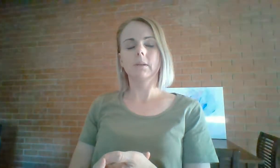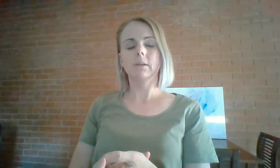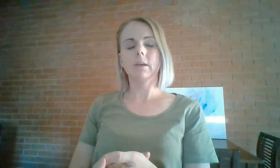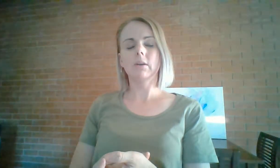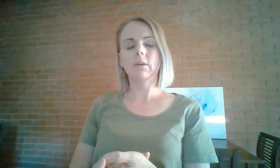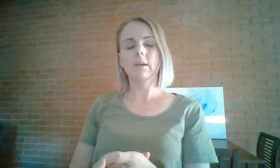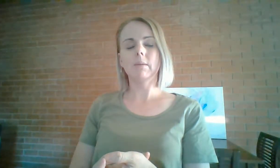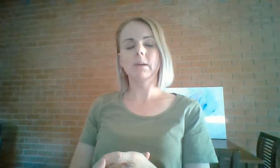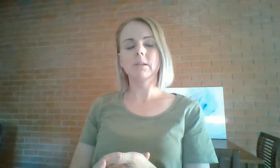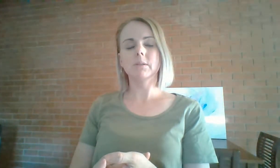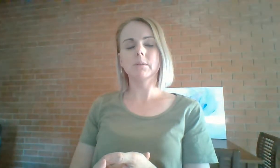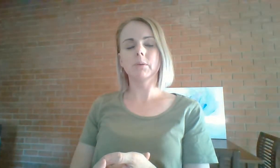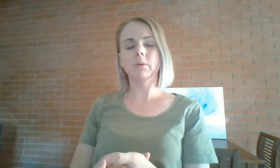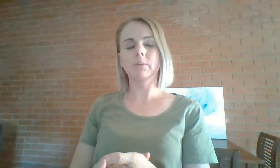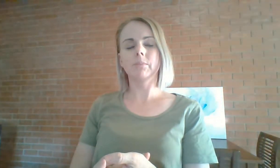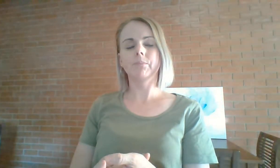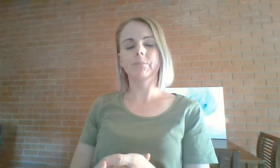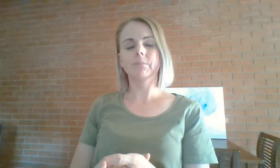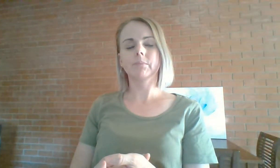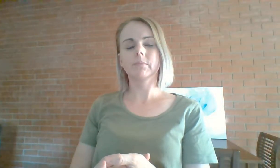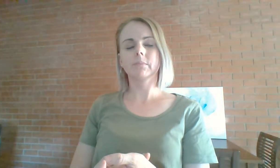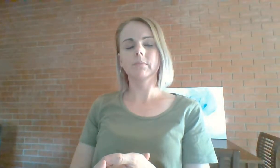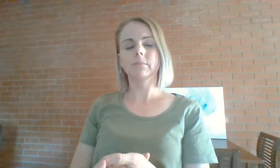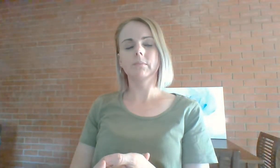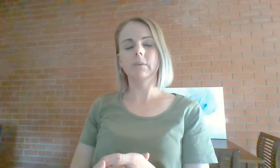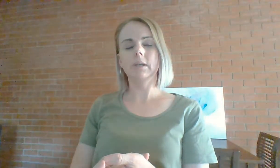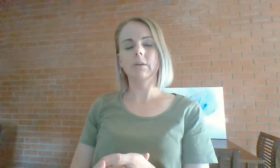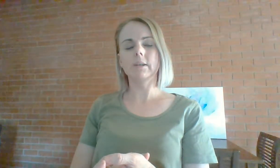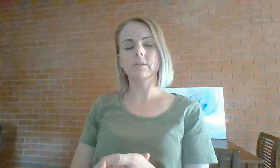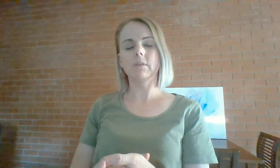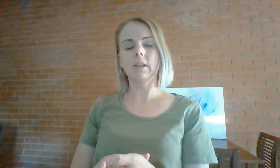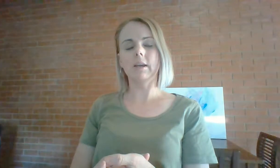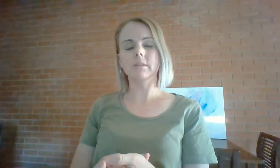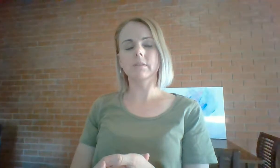There you go to that peace spot. Where you're nice and relaxed.